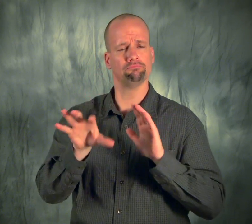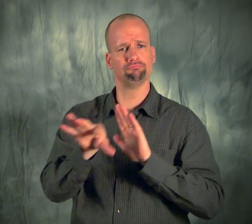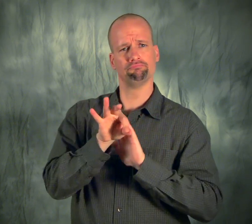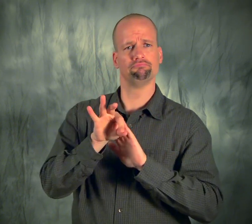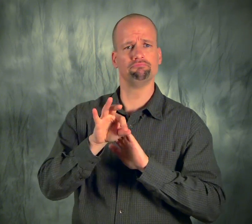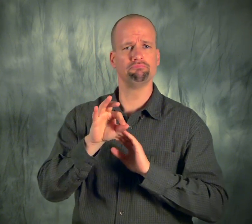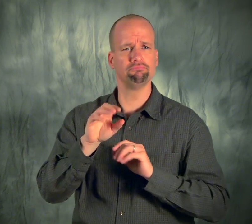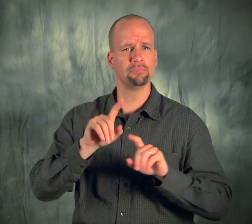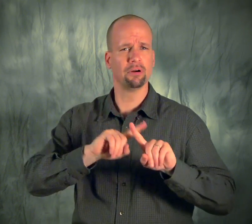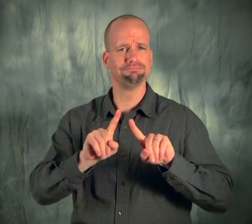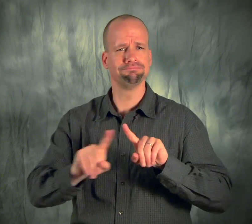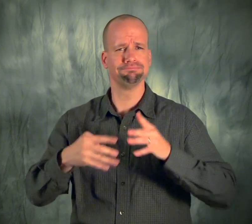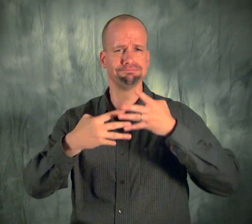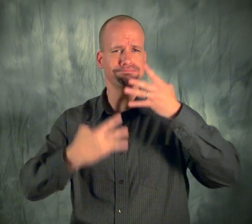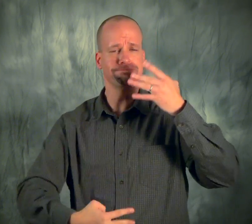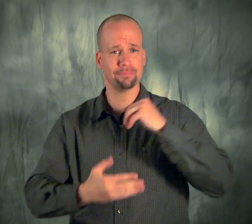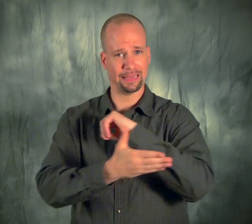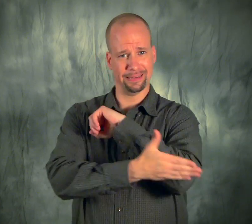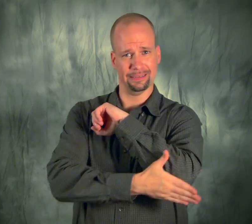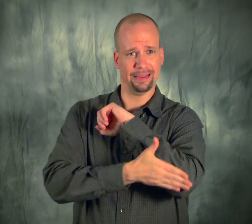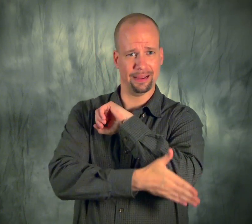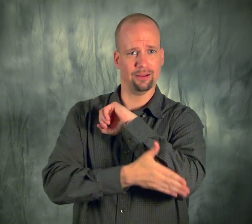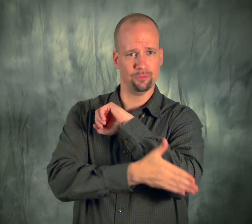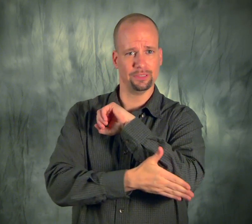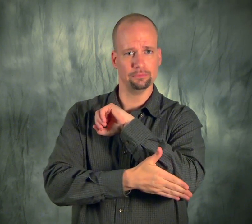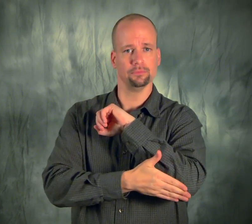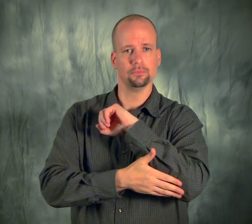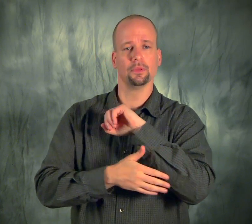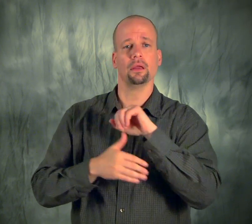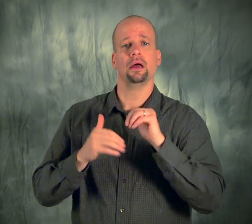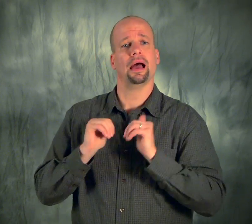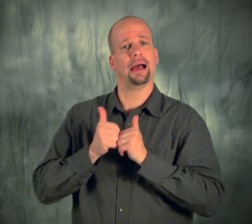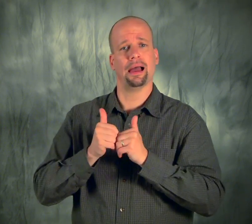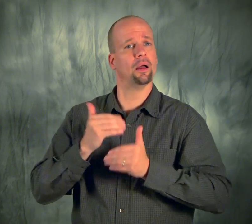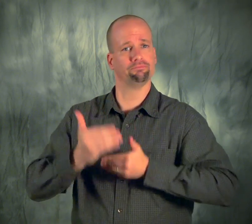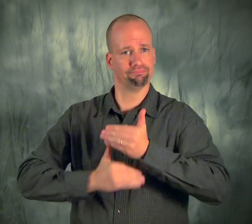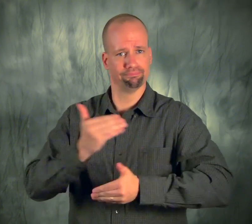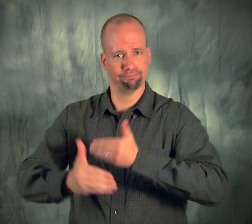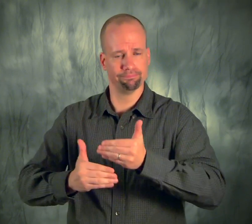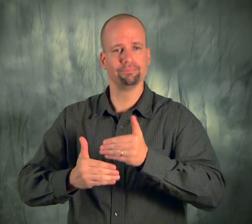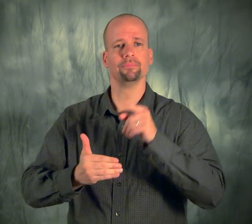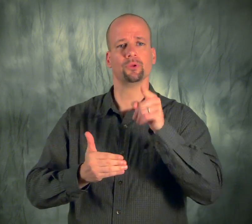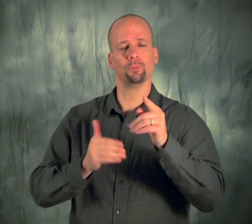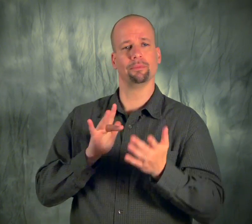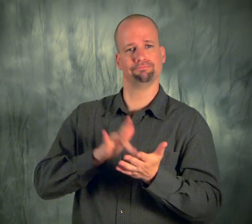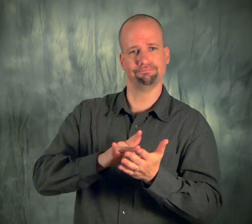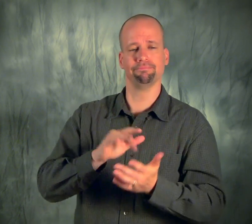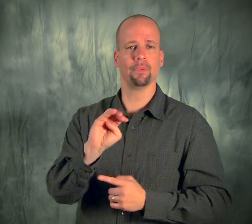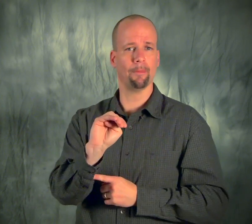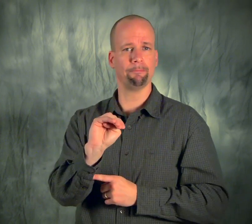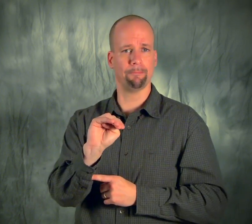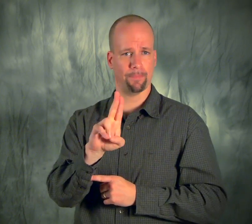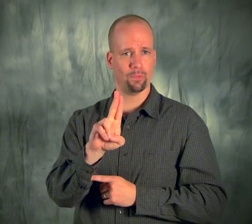If you would like to program multiple counties, follow the steps again, but make sure to select Multiple